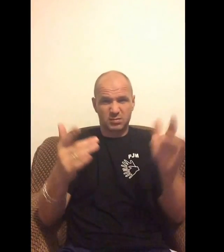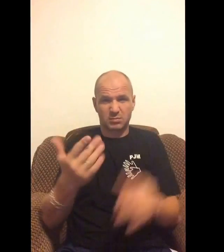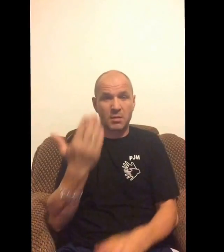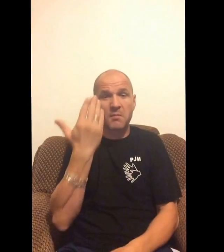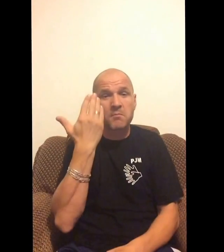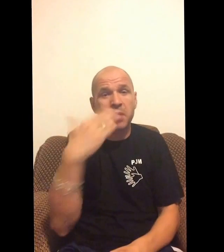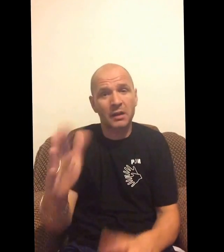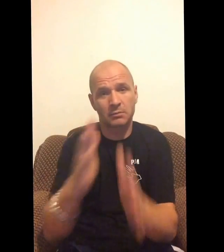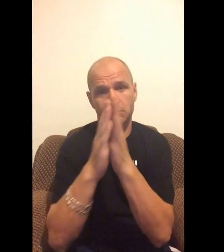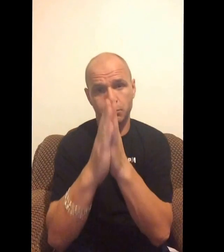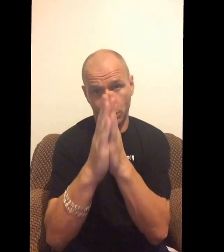Pow. Pow.